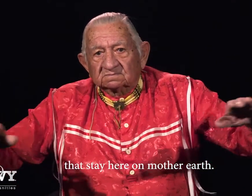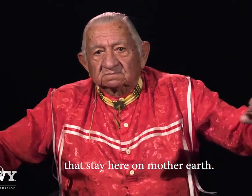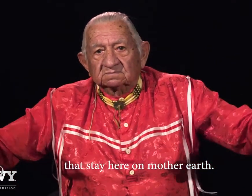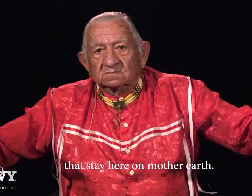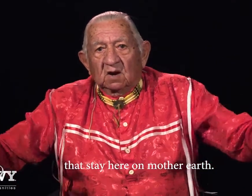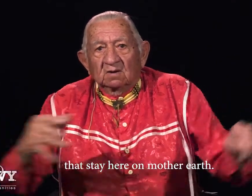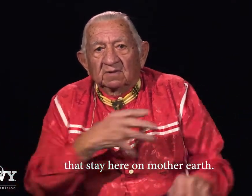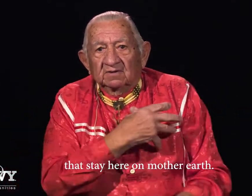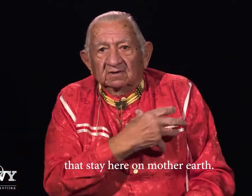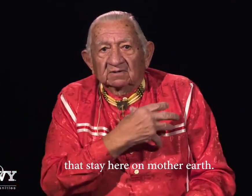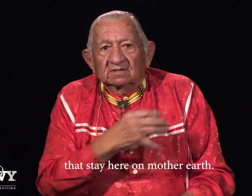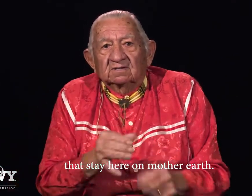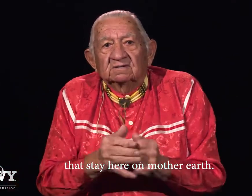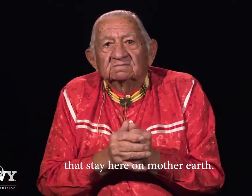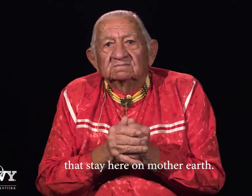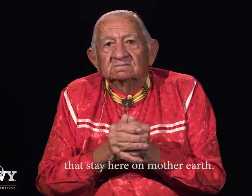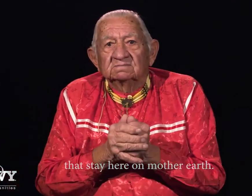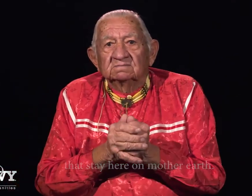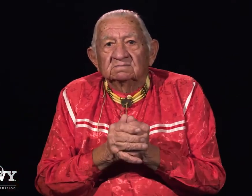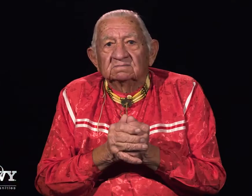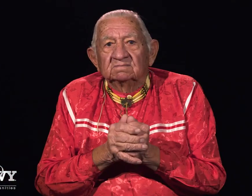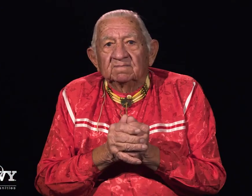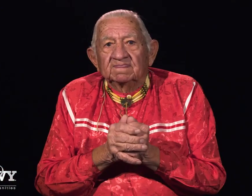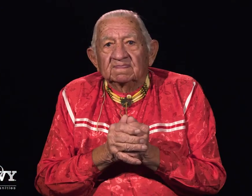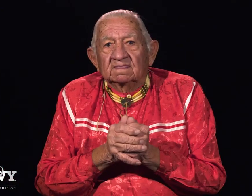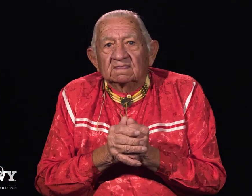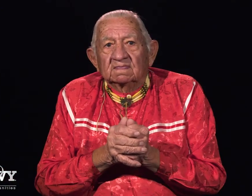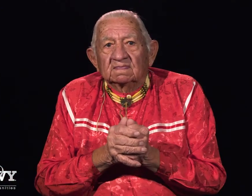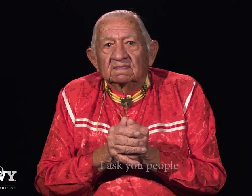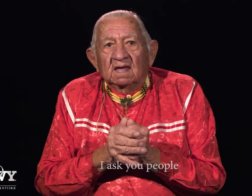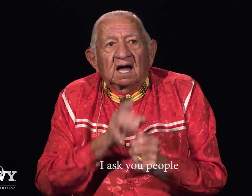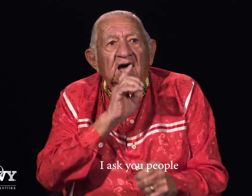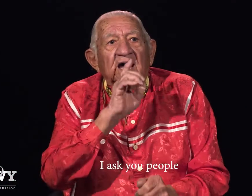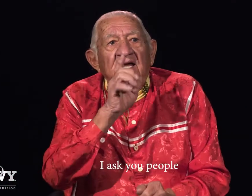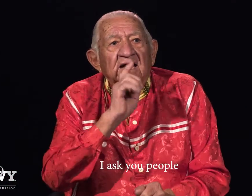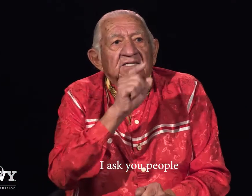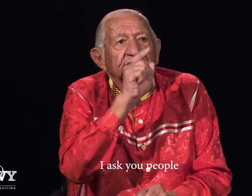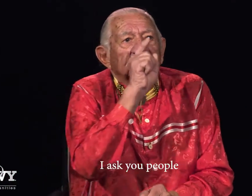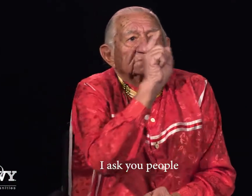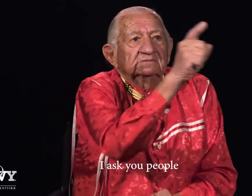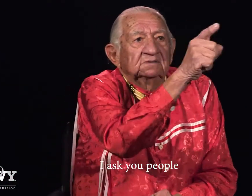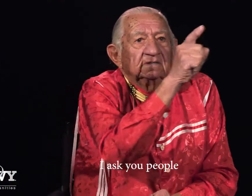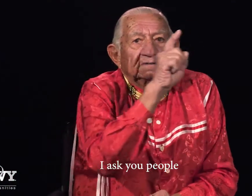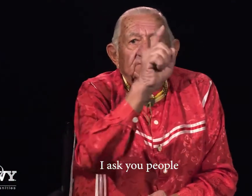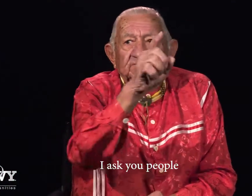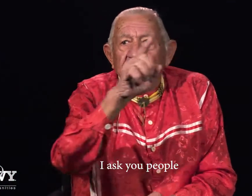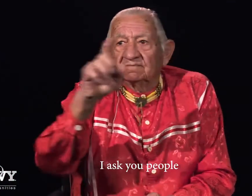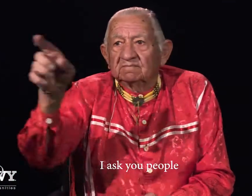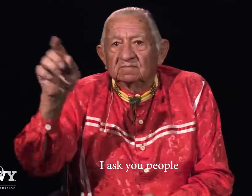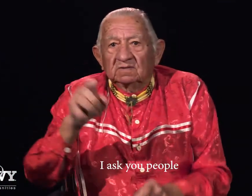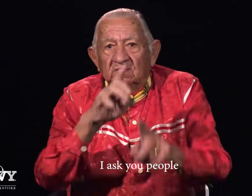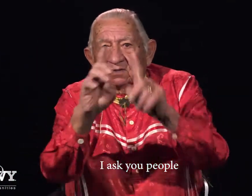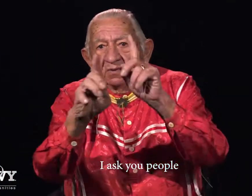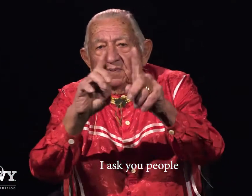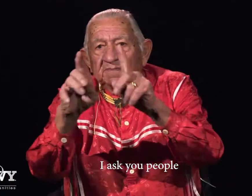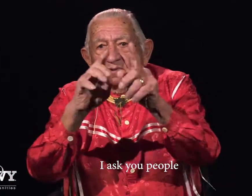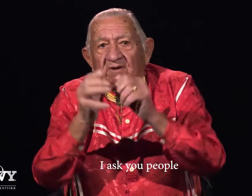on mother earth I asked you people